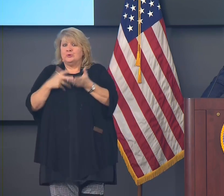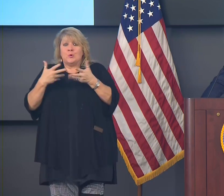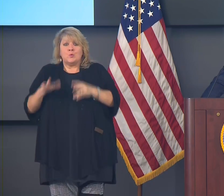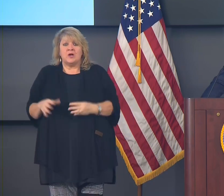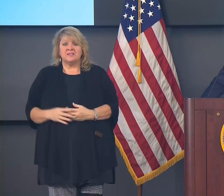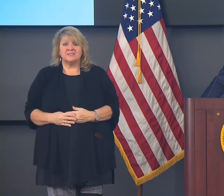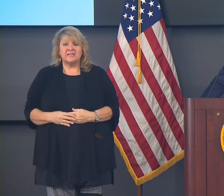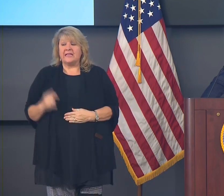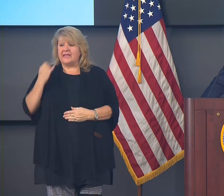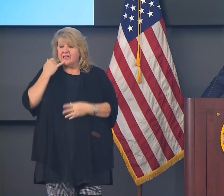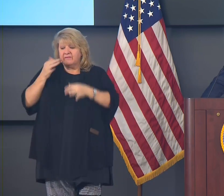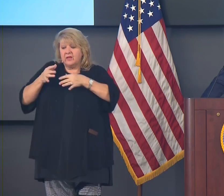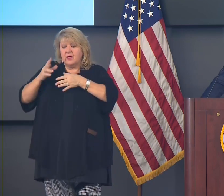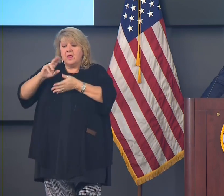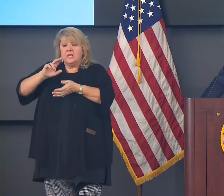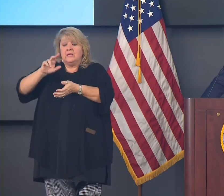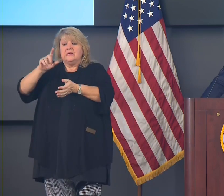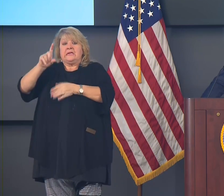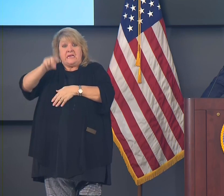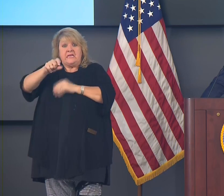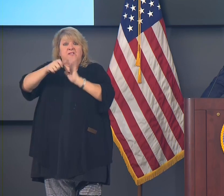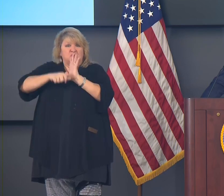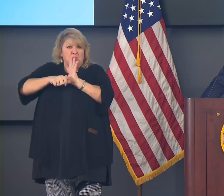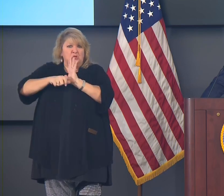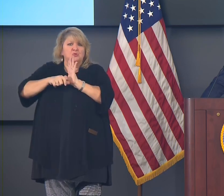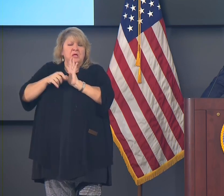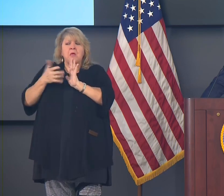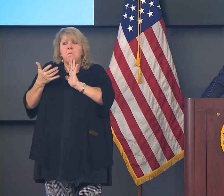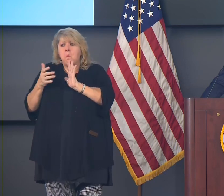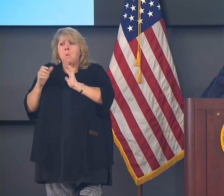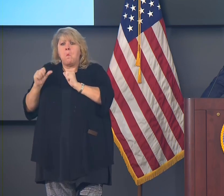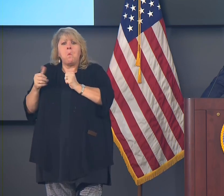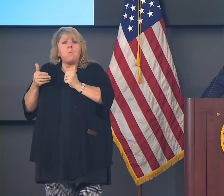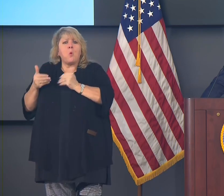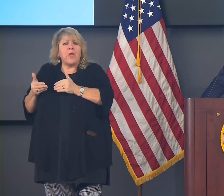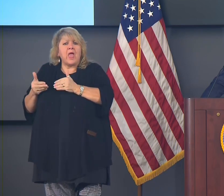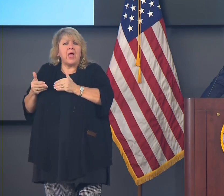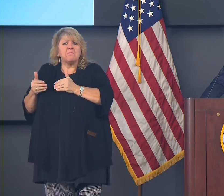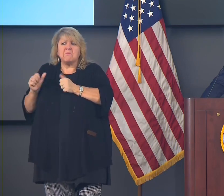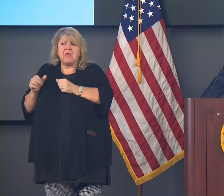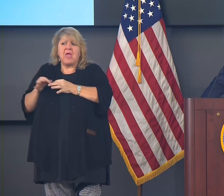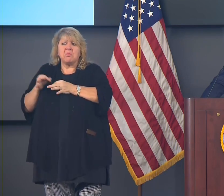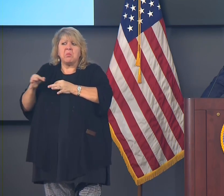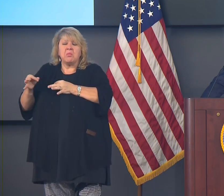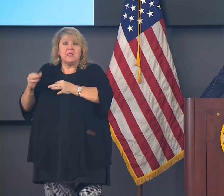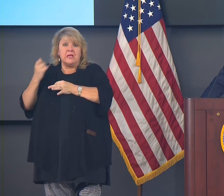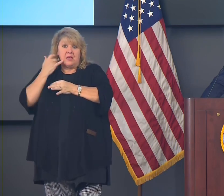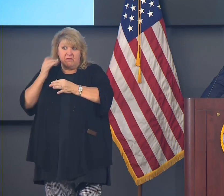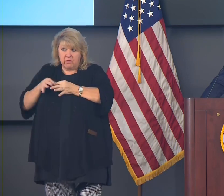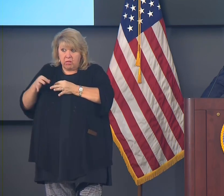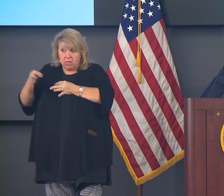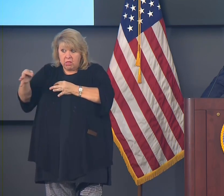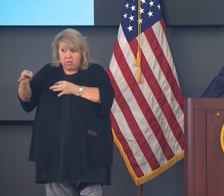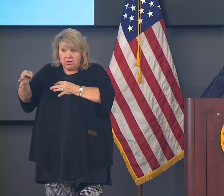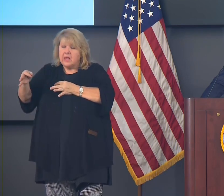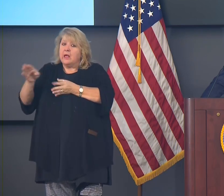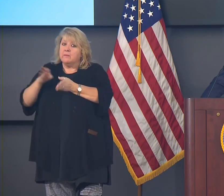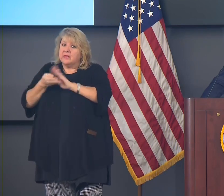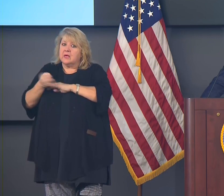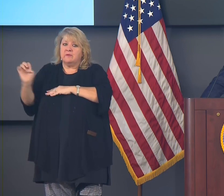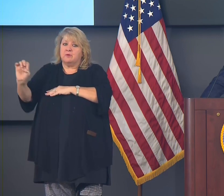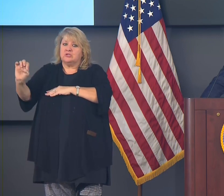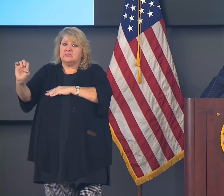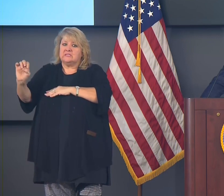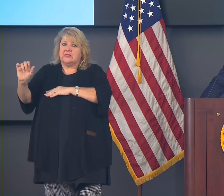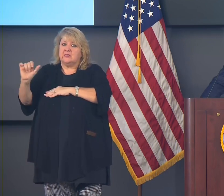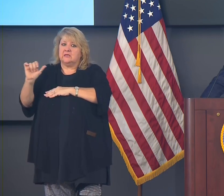often translate into emergencies later on. I don't want our doctors to have to